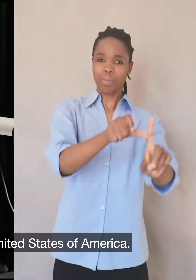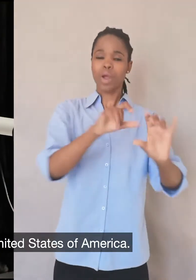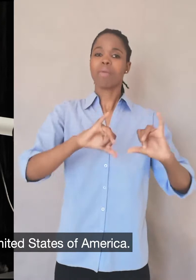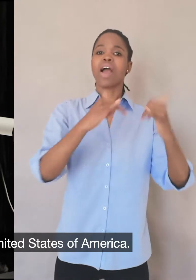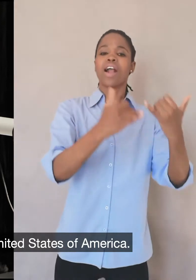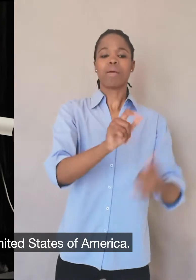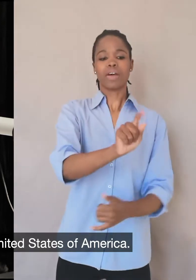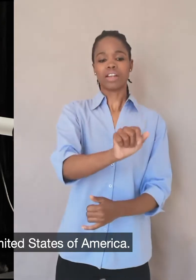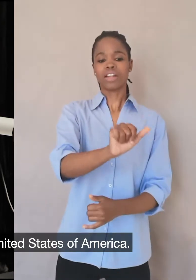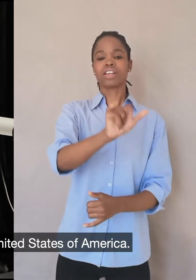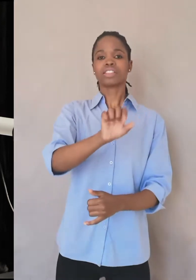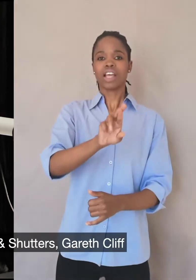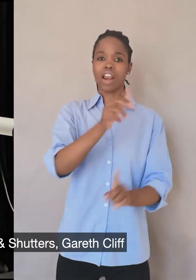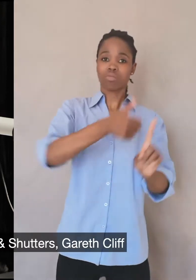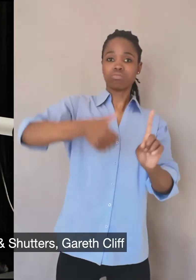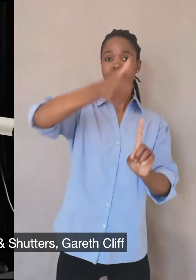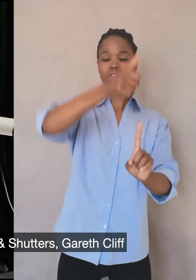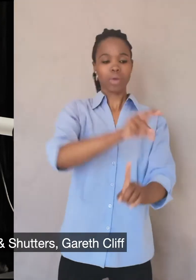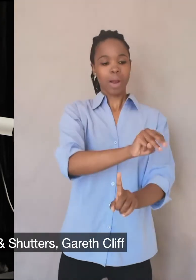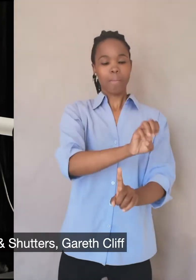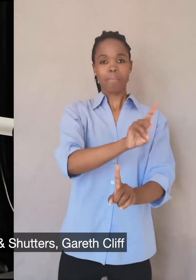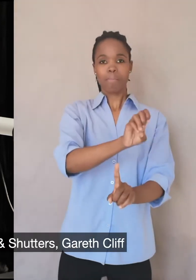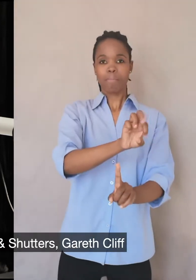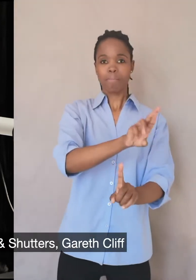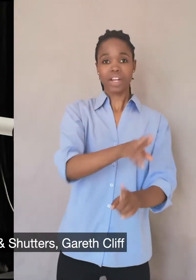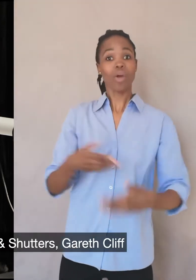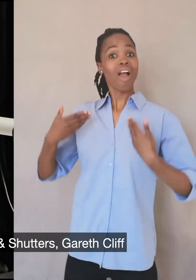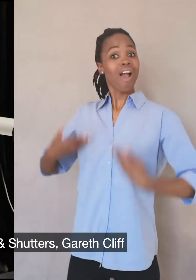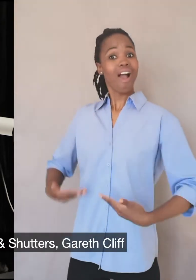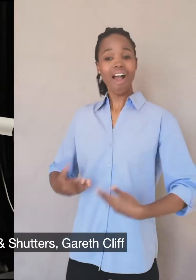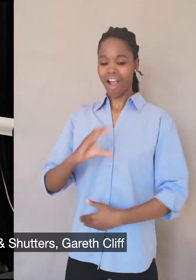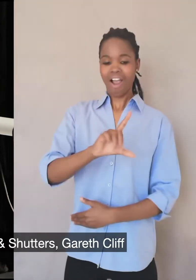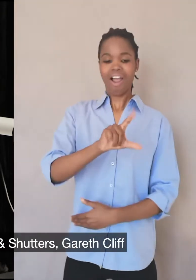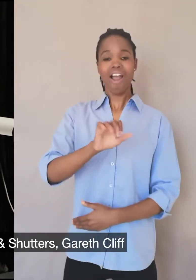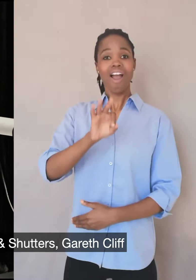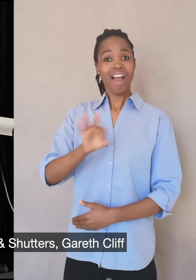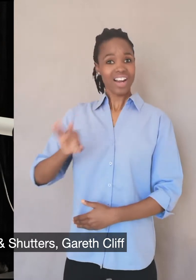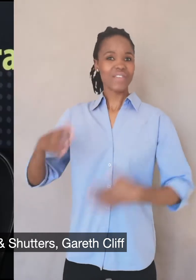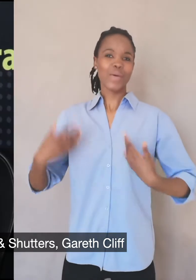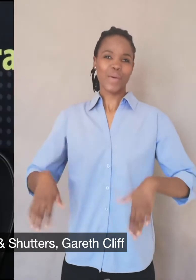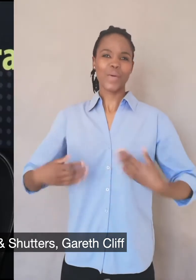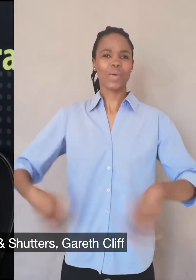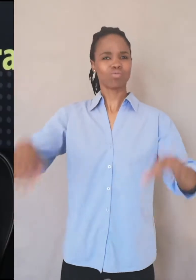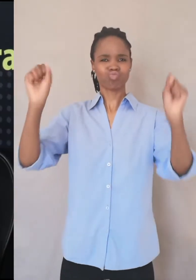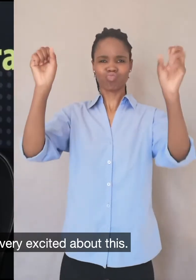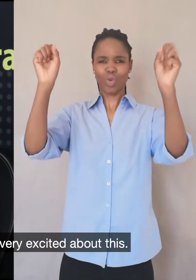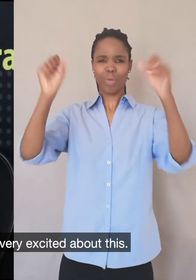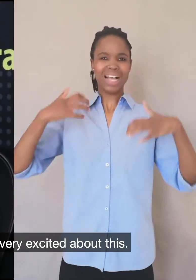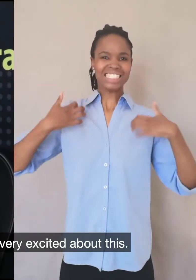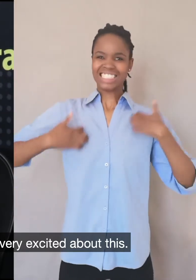the United States of America. Anthony Medera, CEO of Taylor Blinds and Shudders, Gareth Cliff. And Season